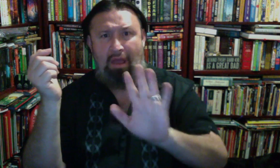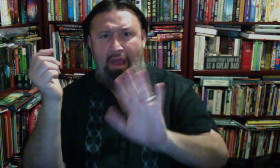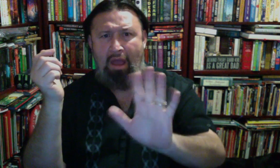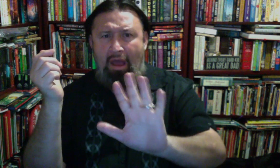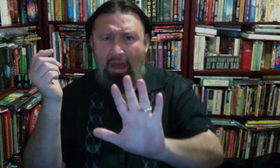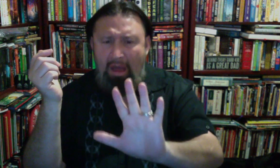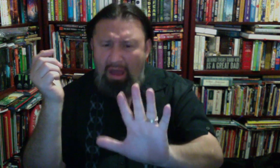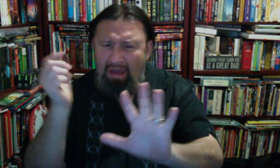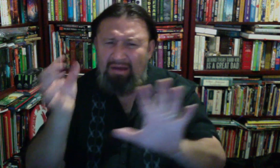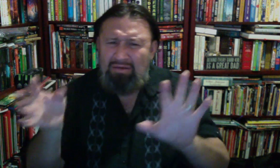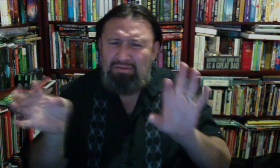I'll just get a knife.